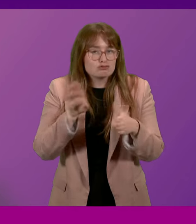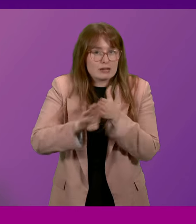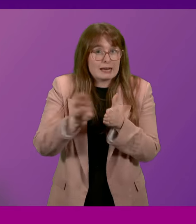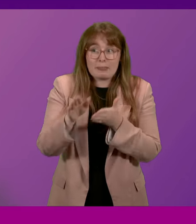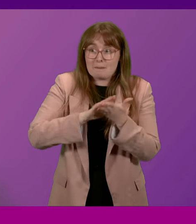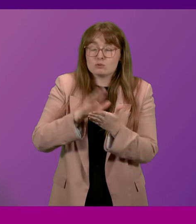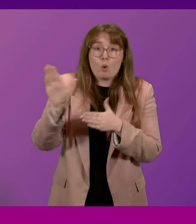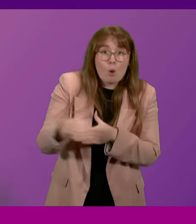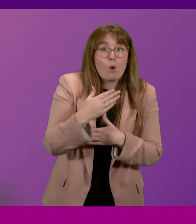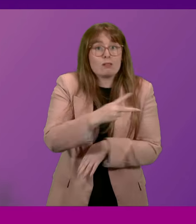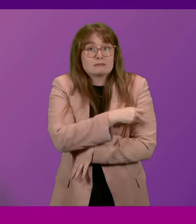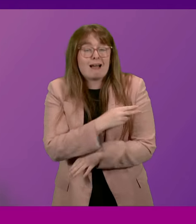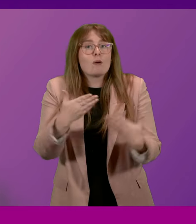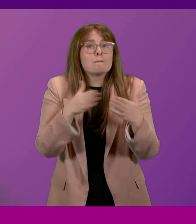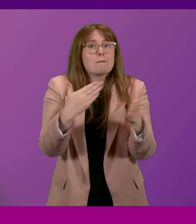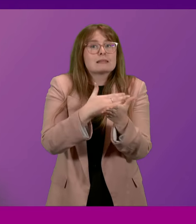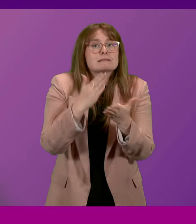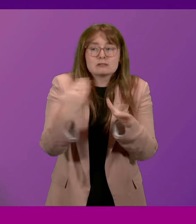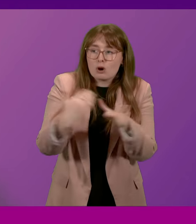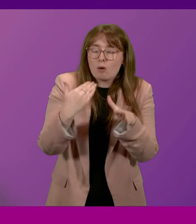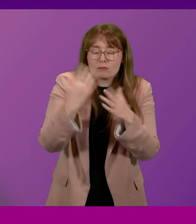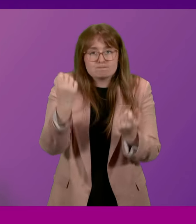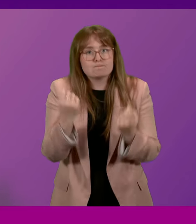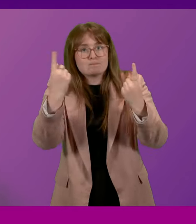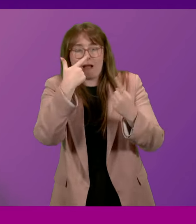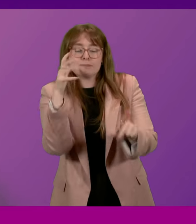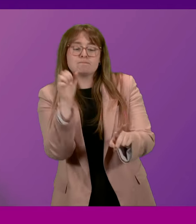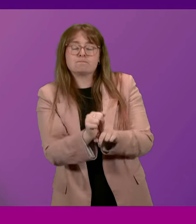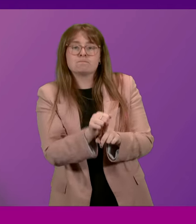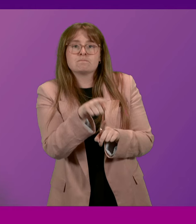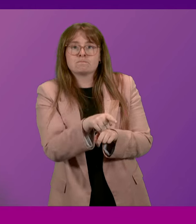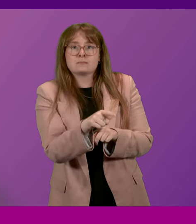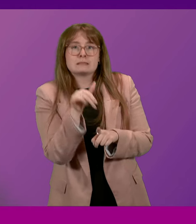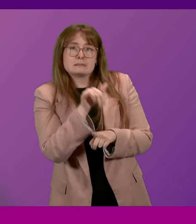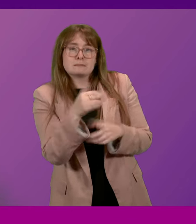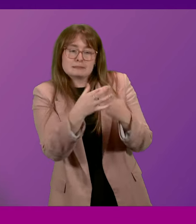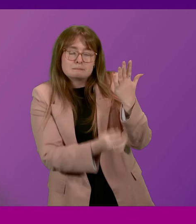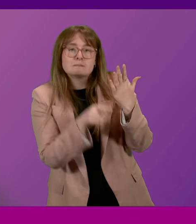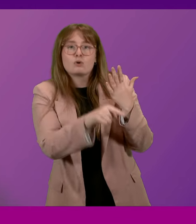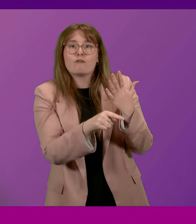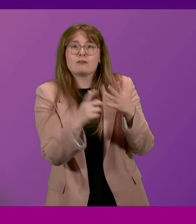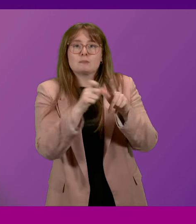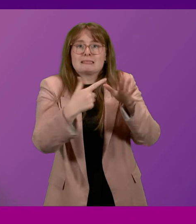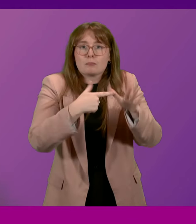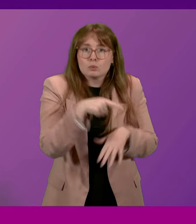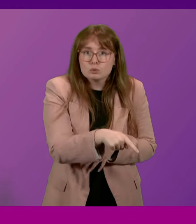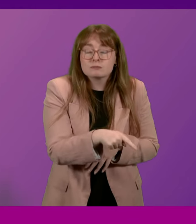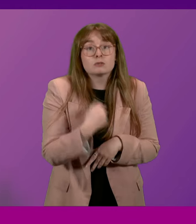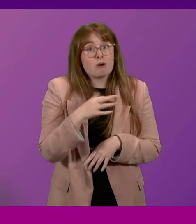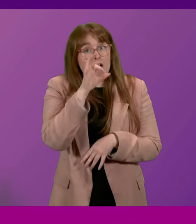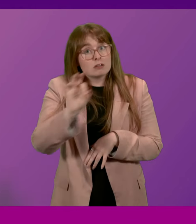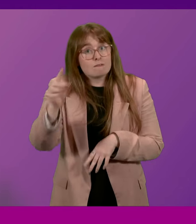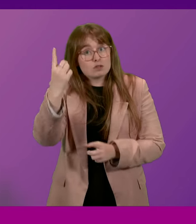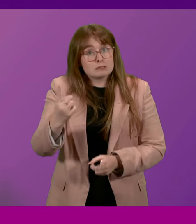all frontline public sector workers can understand and spot the warning signs of domestic abuse. Will the First Minister